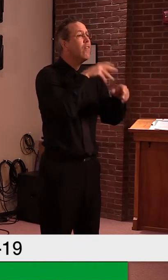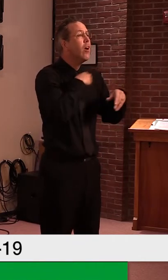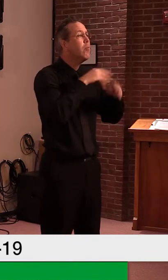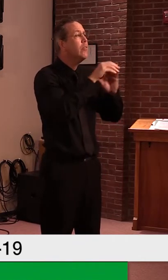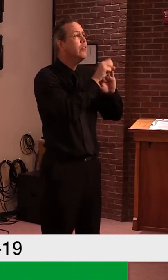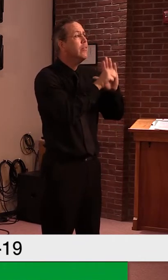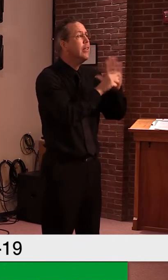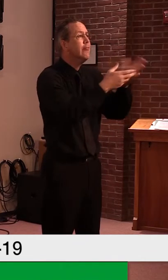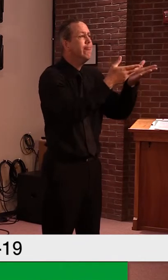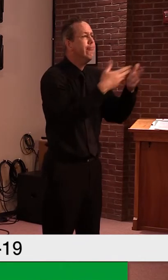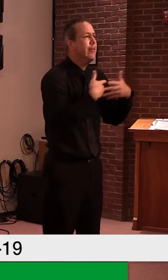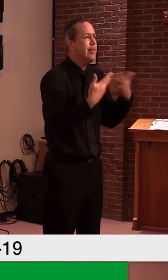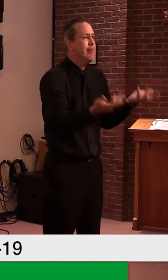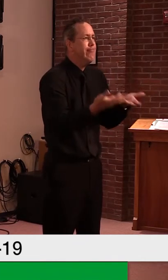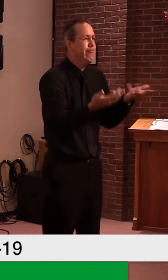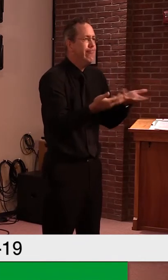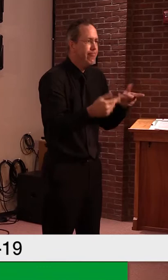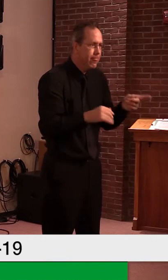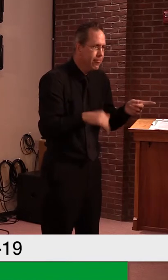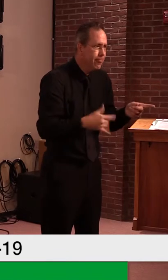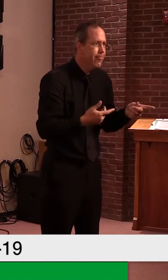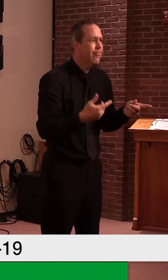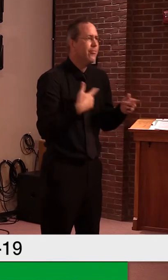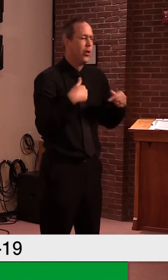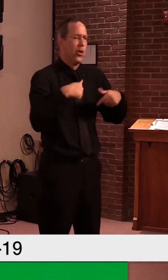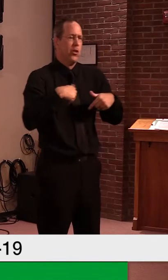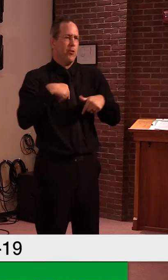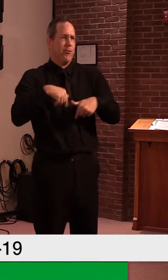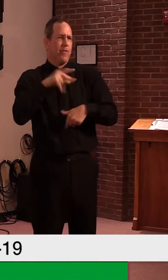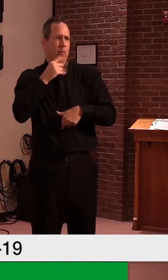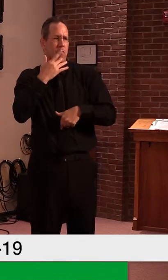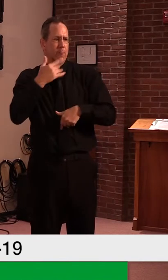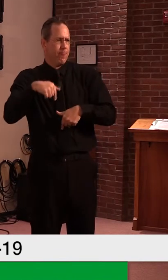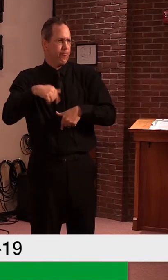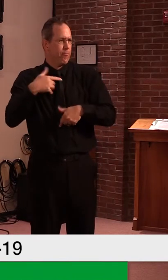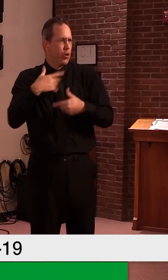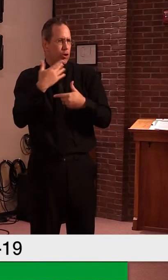a, uh, fairly robust, uh, program in that facility.